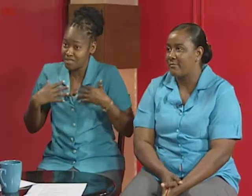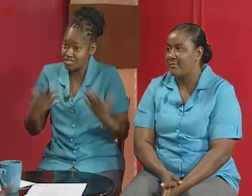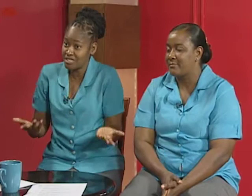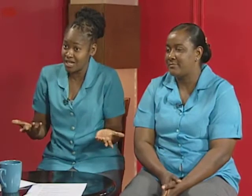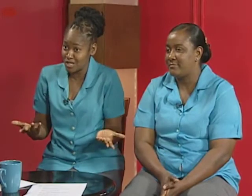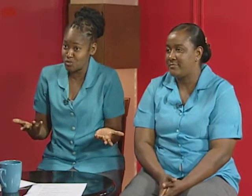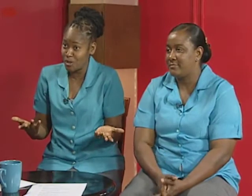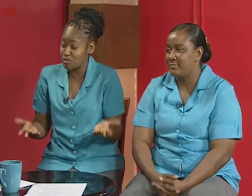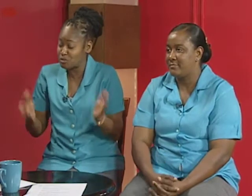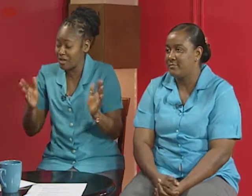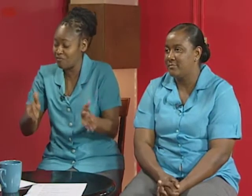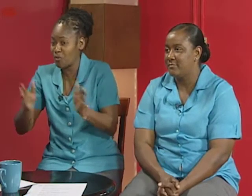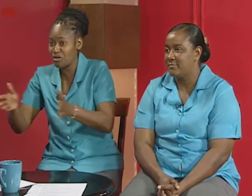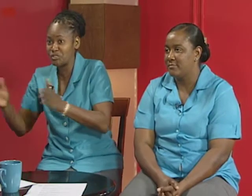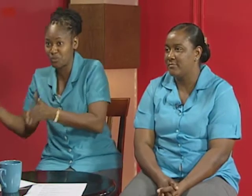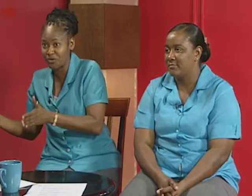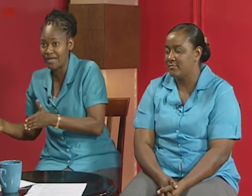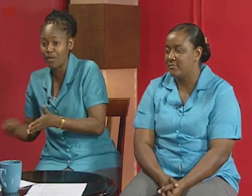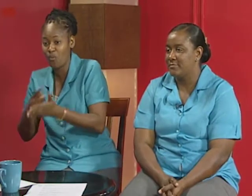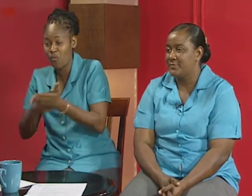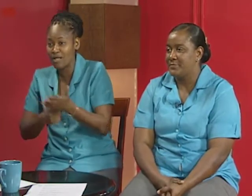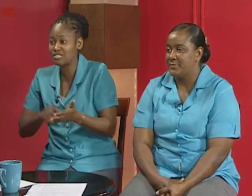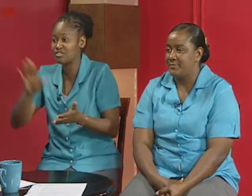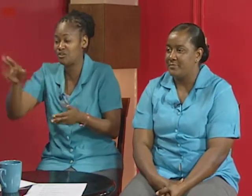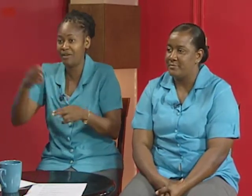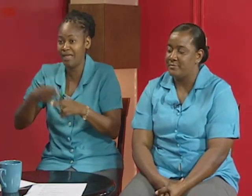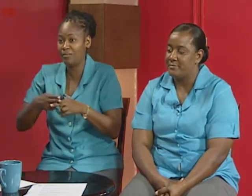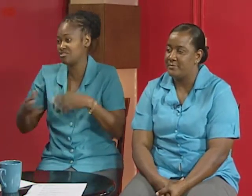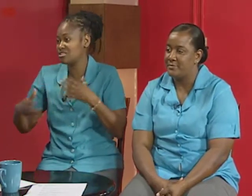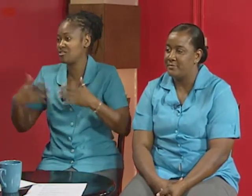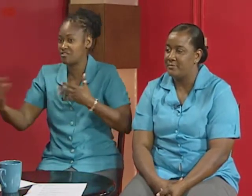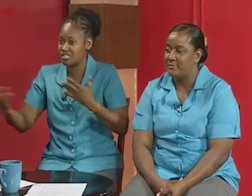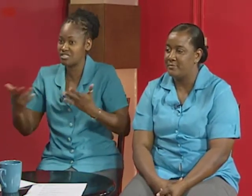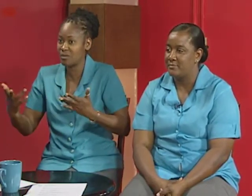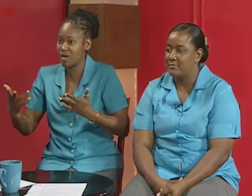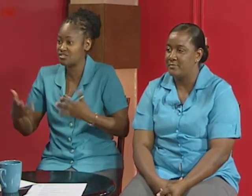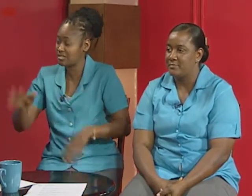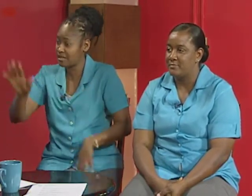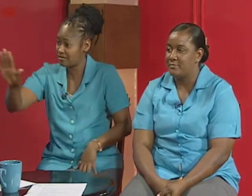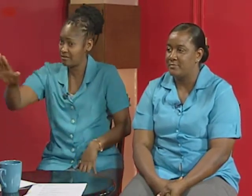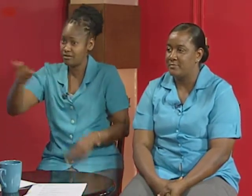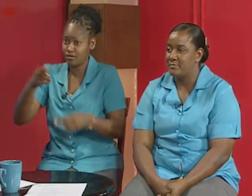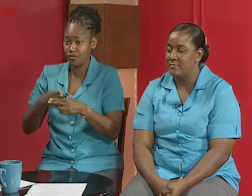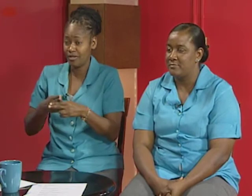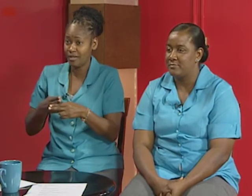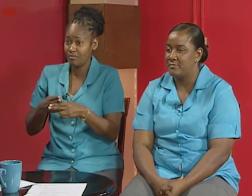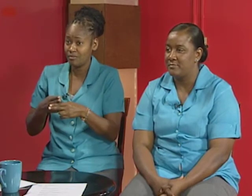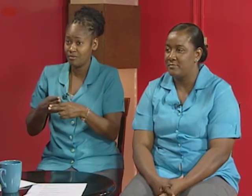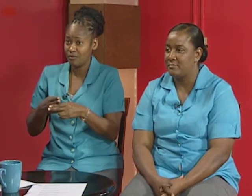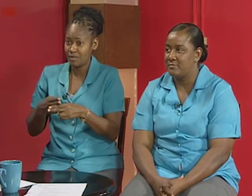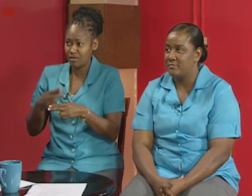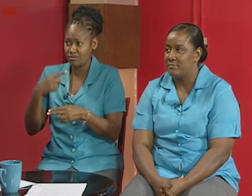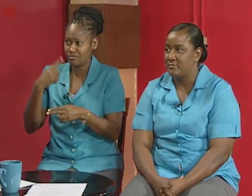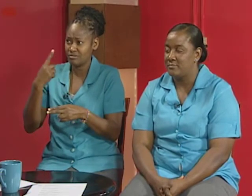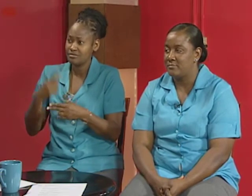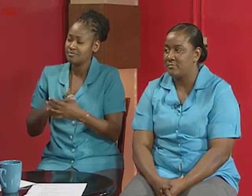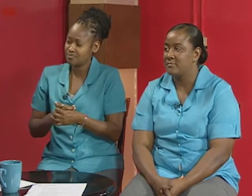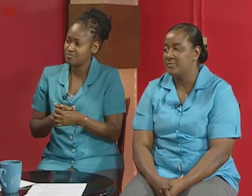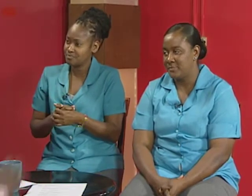teaching in the classroom i will do every word to word like what's your name but just conversational wise just like your name yeah like your this is like